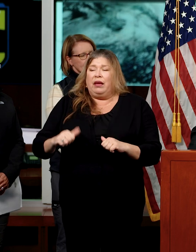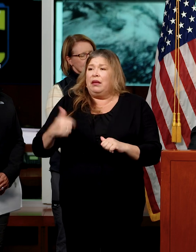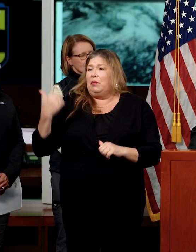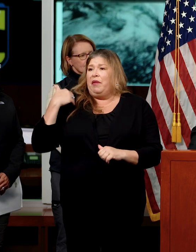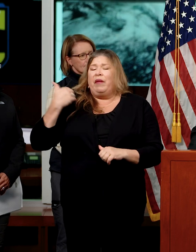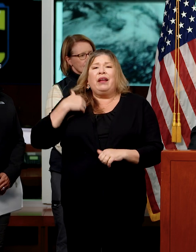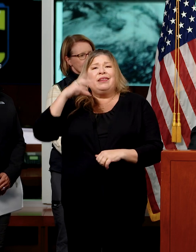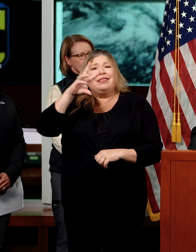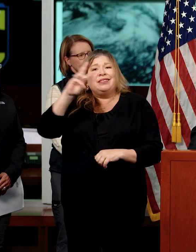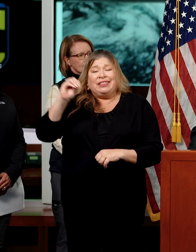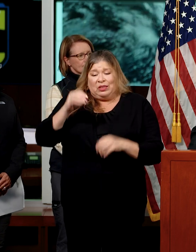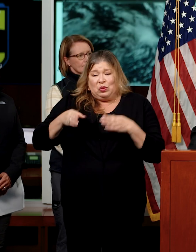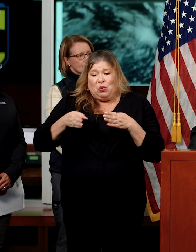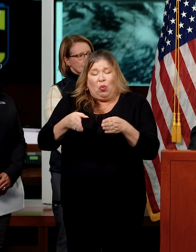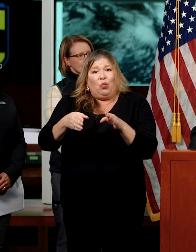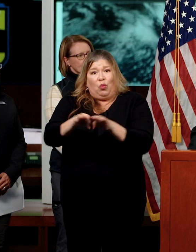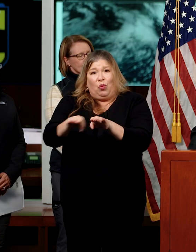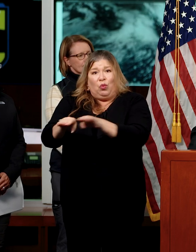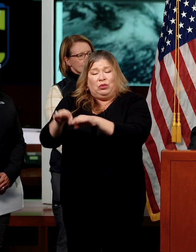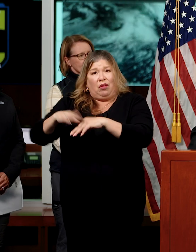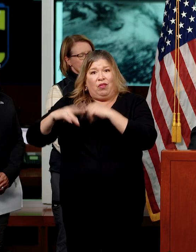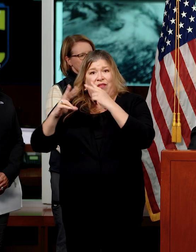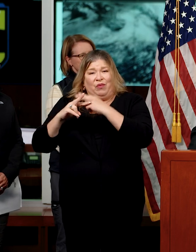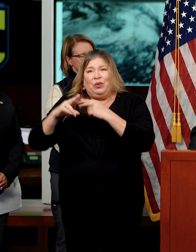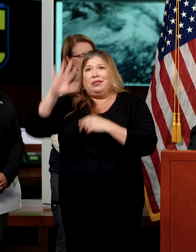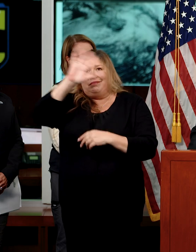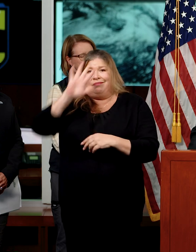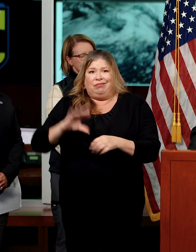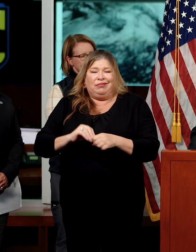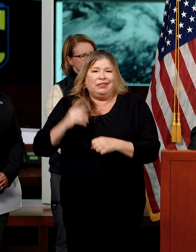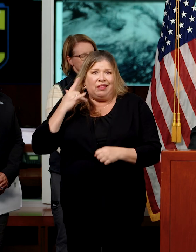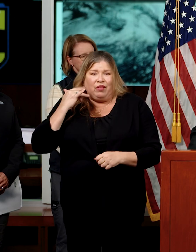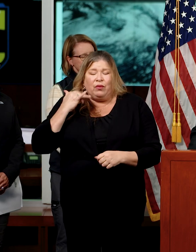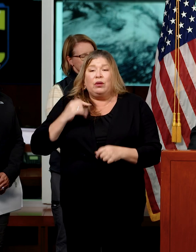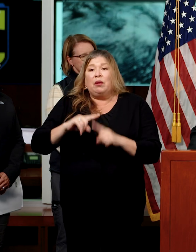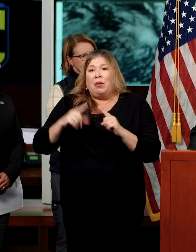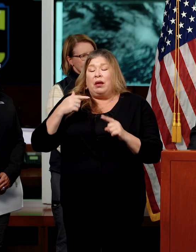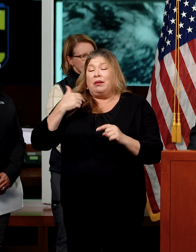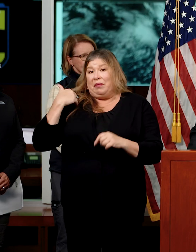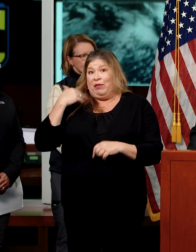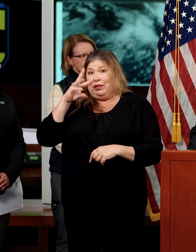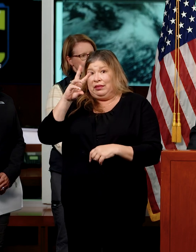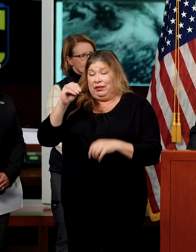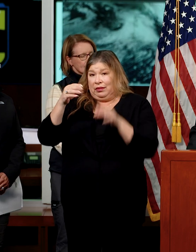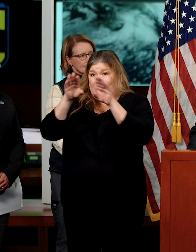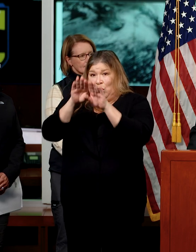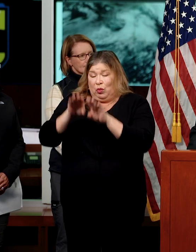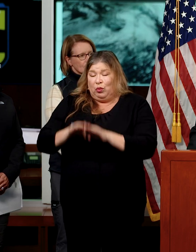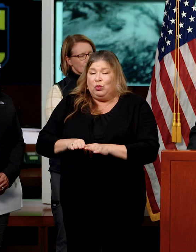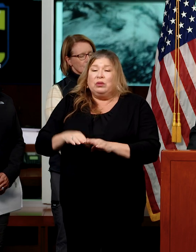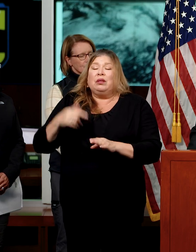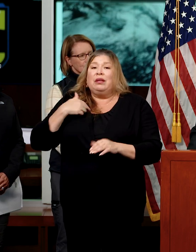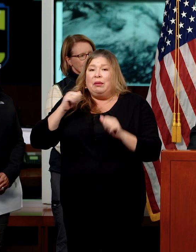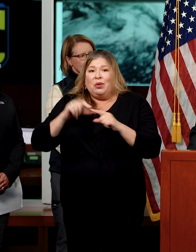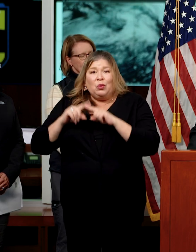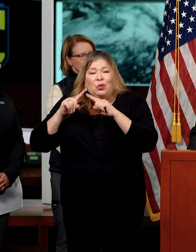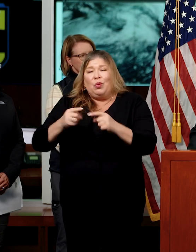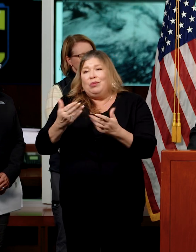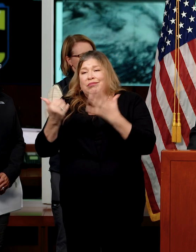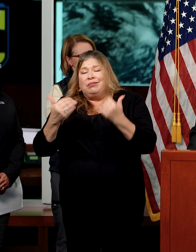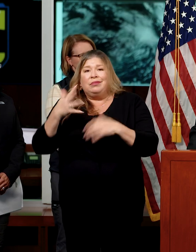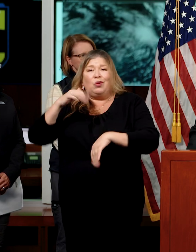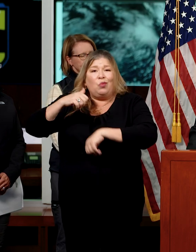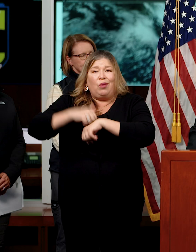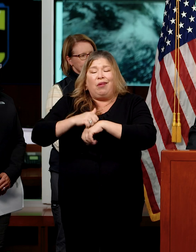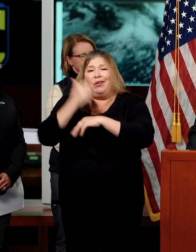of 60 road closures on the highways around the state. We've been able to chip away at that, clearing trees and rocks and